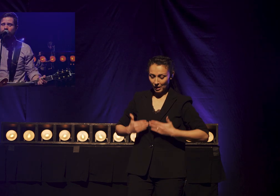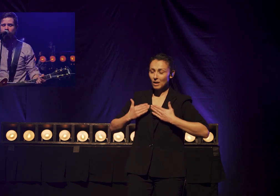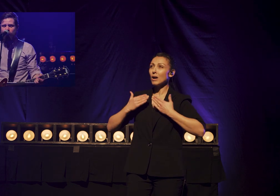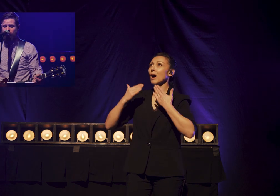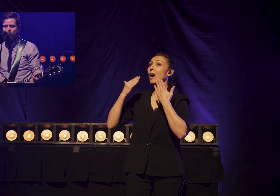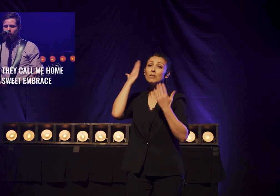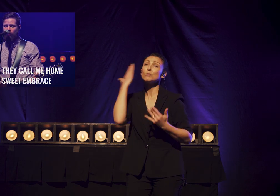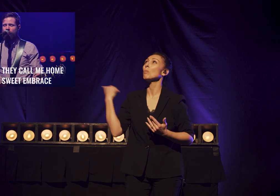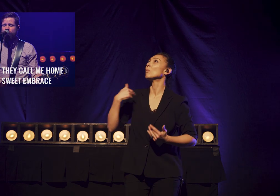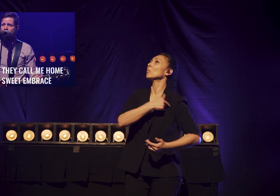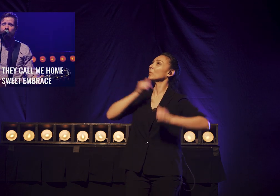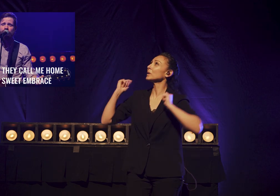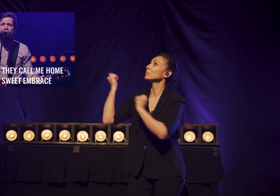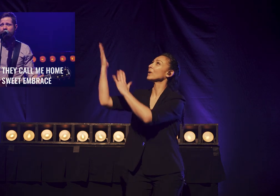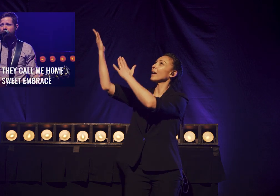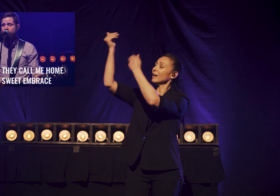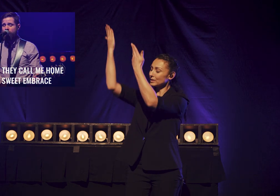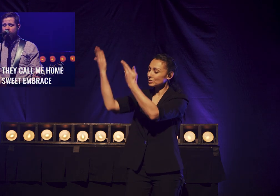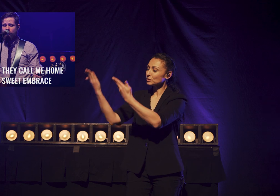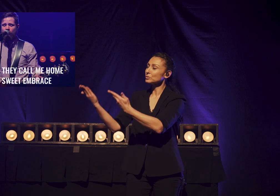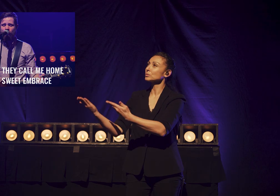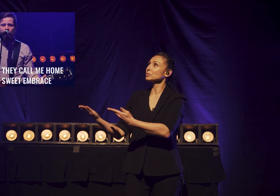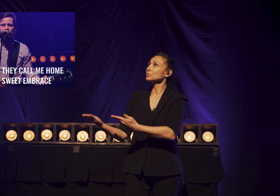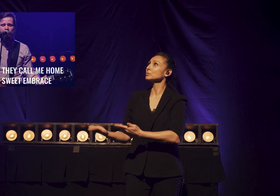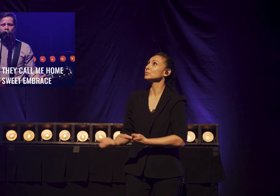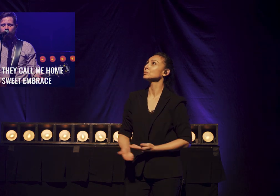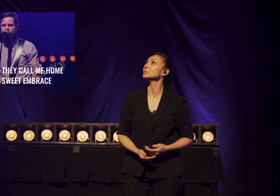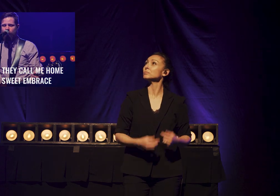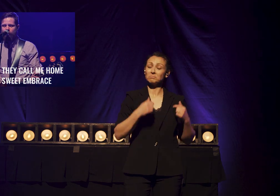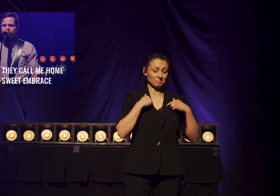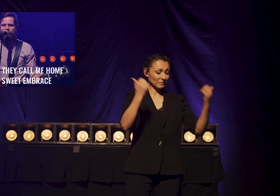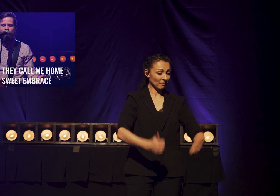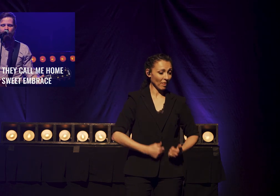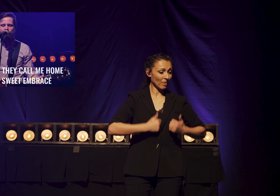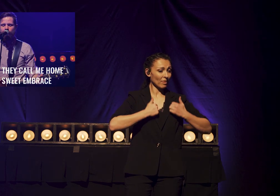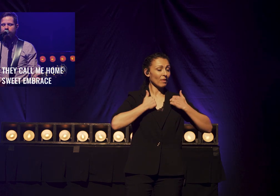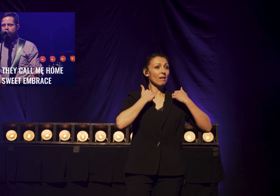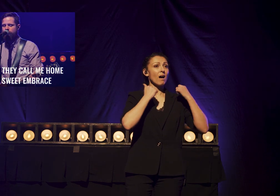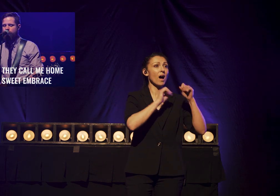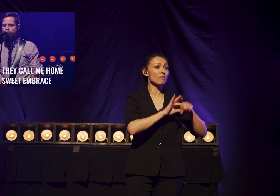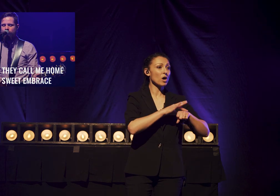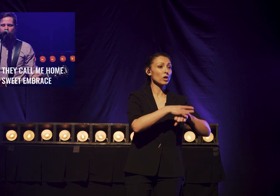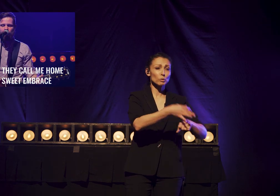And On The Day They Call Me Home In Heaven's Sweet Embrace